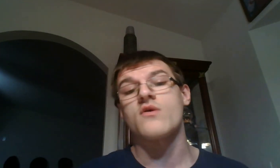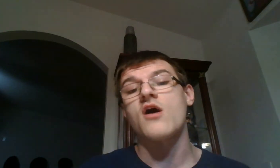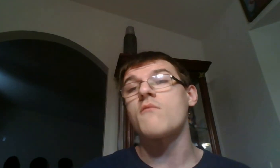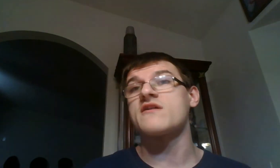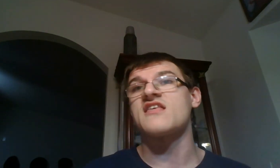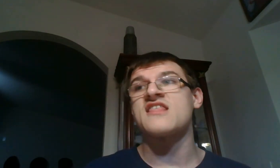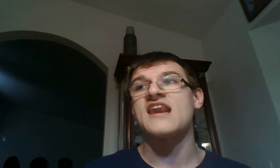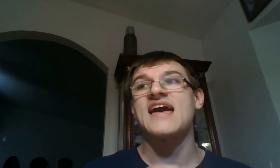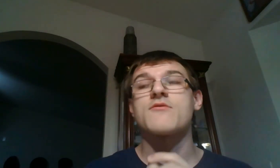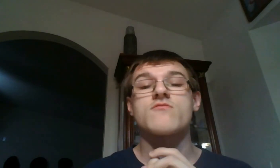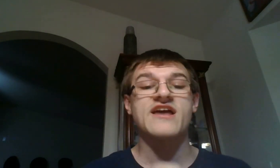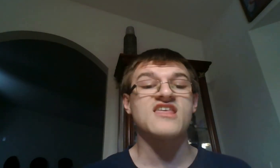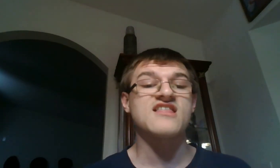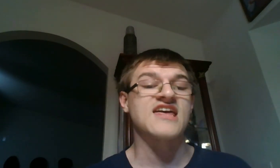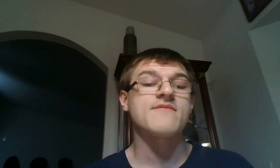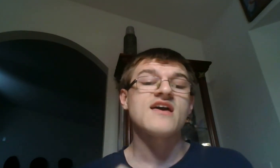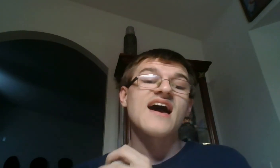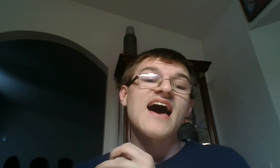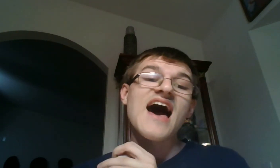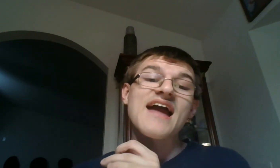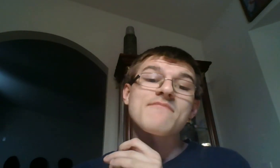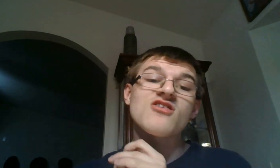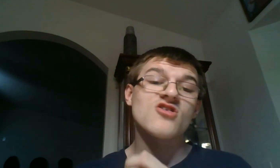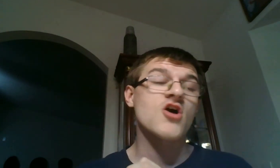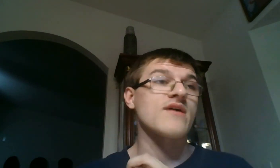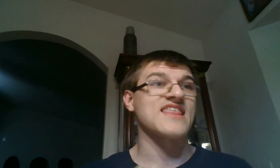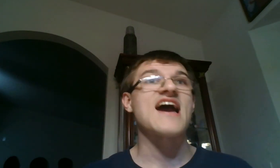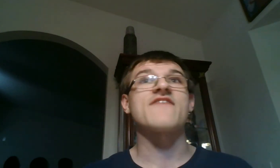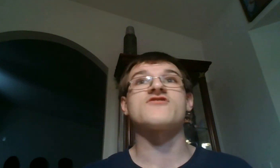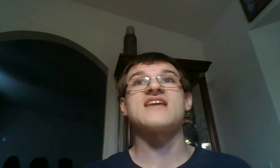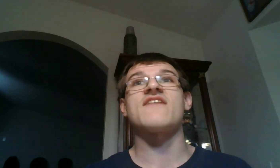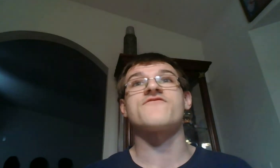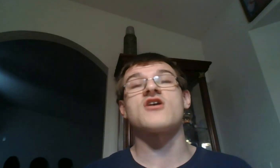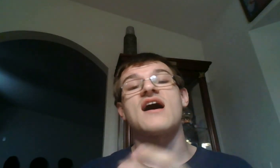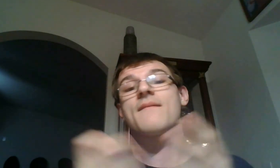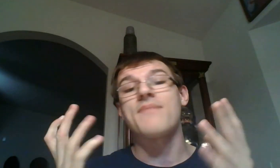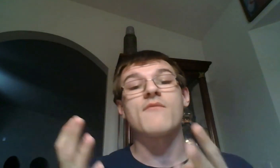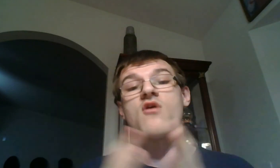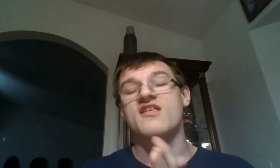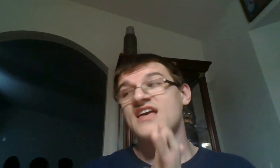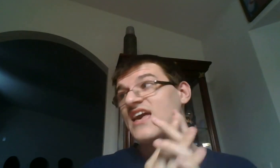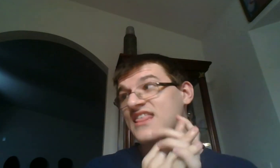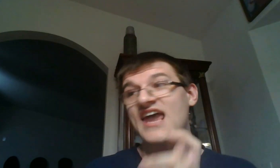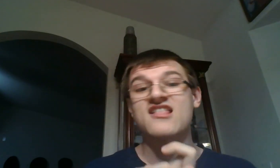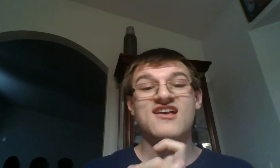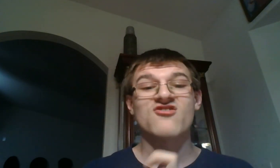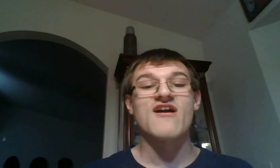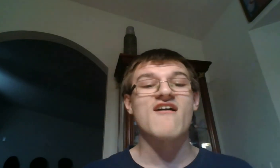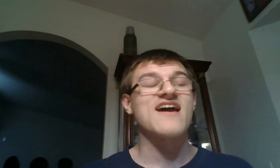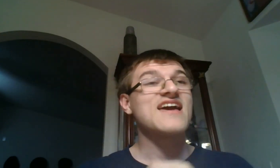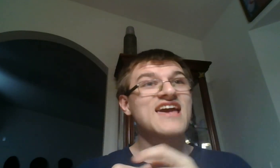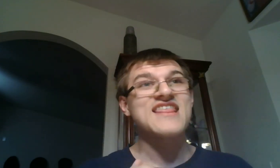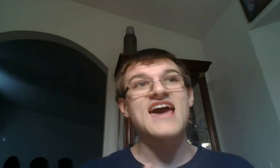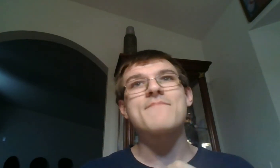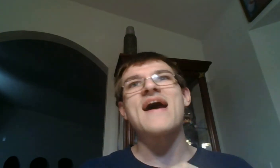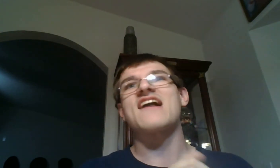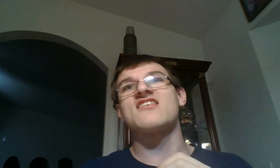on with this Denny Hamlin Racing team. I am so excited for Bubba Wallace. He's headed to Toyota. He's headed back to